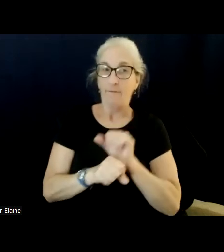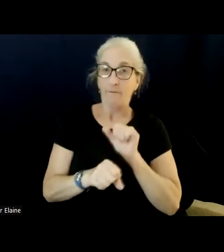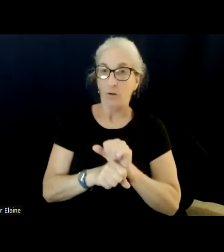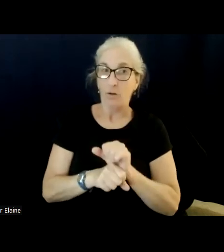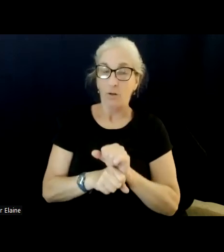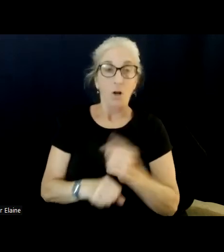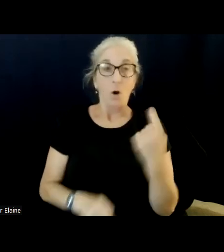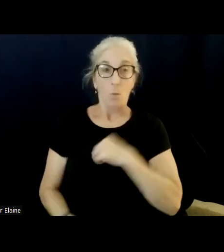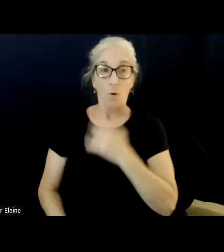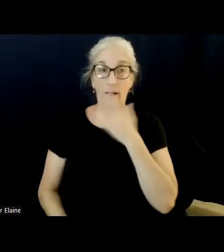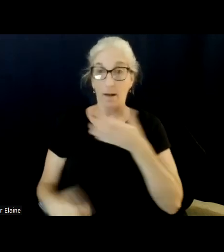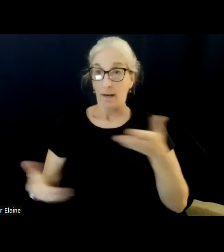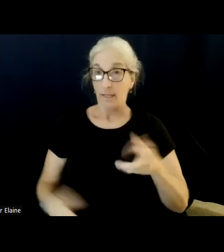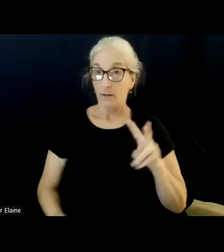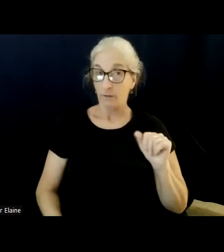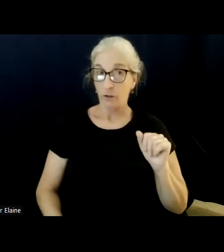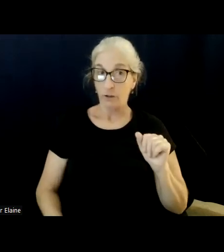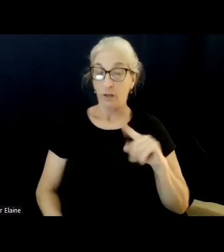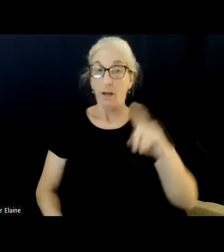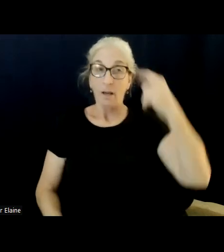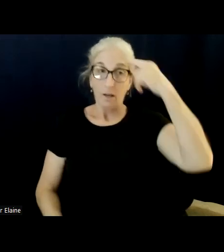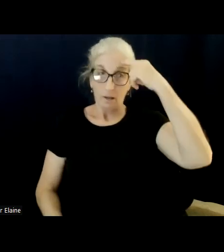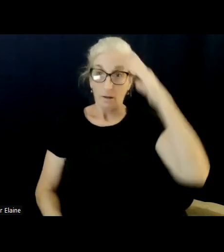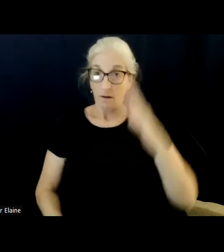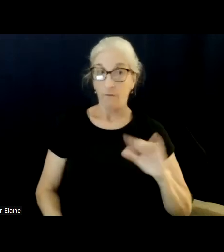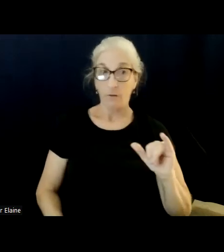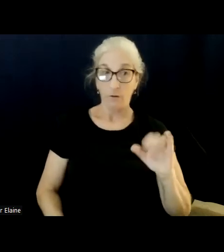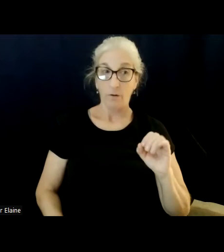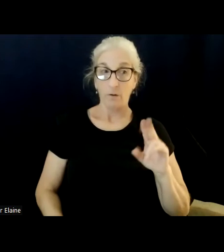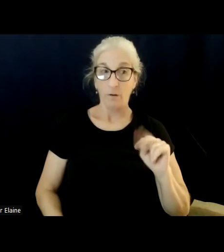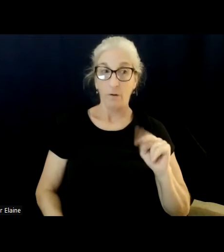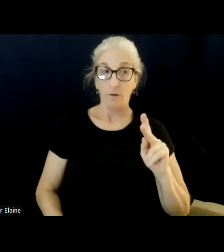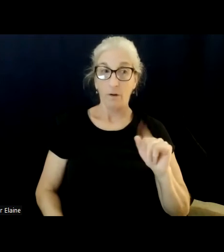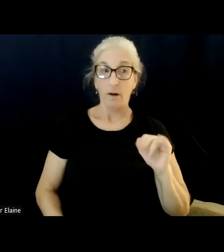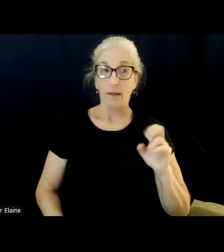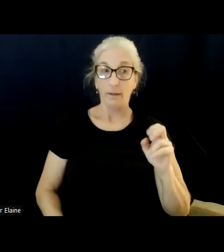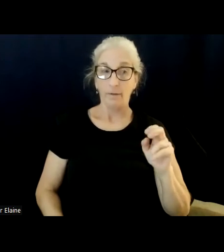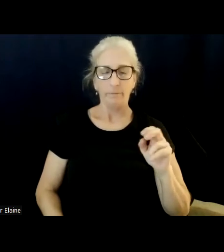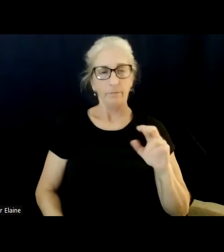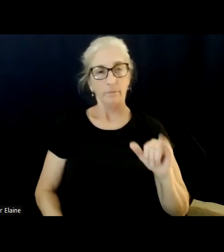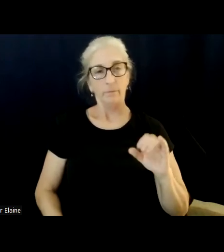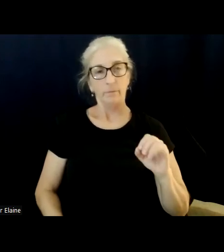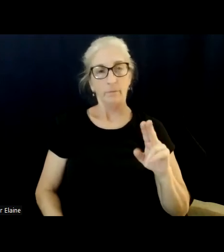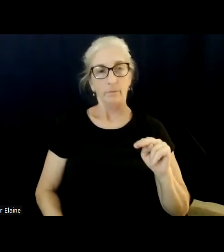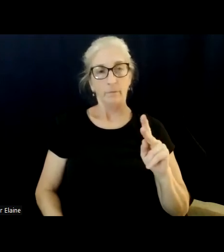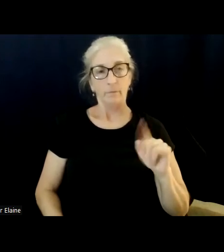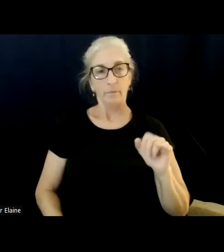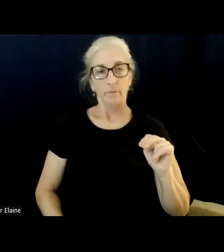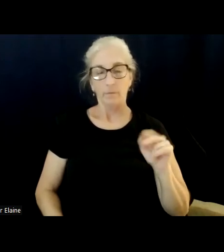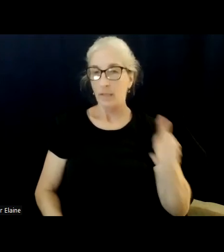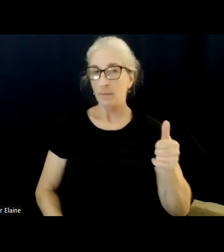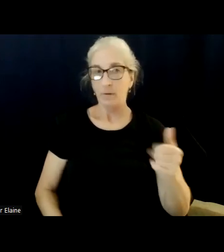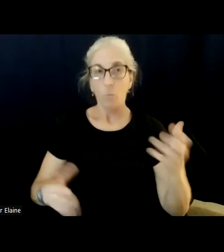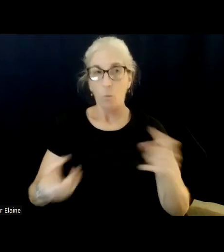Youngkin, he's shown, I think, a sincere and sincere desire to help improve our public schools. And I think that's important